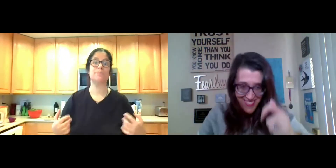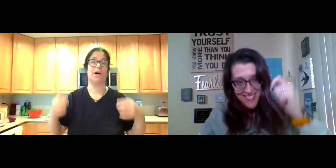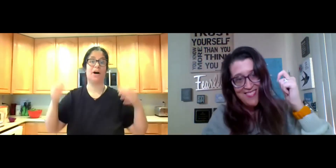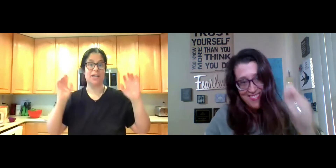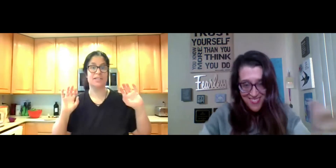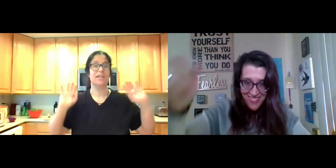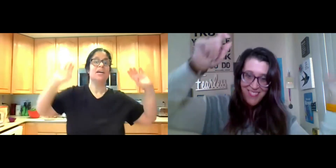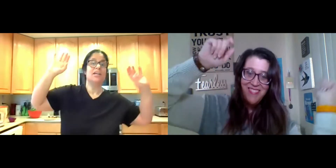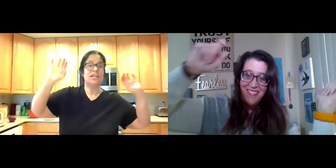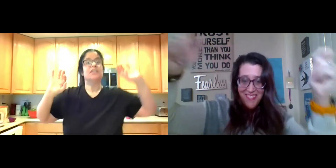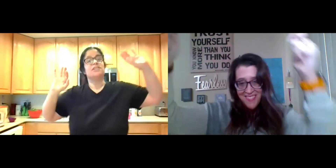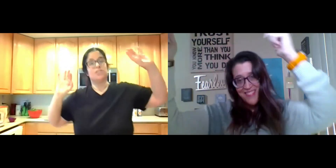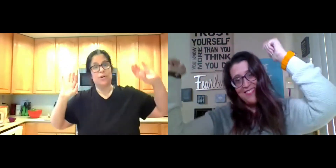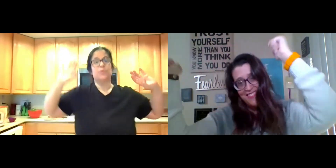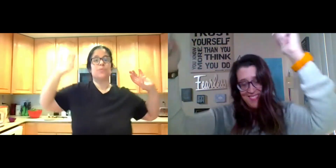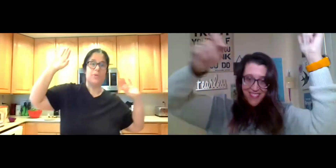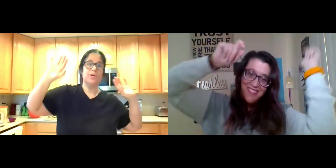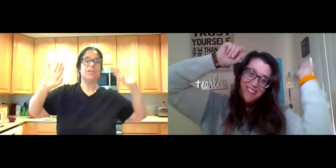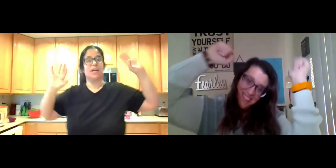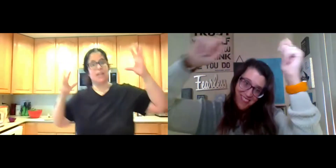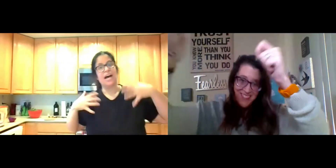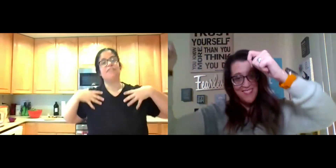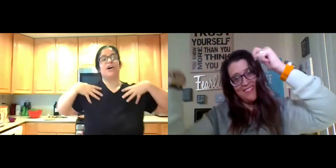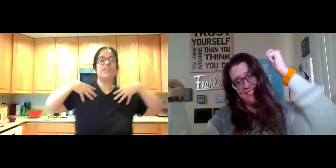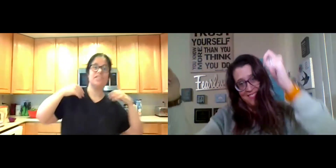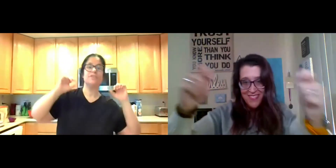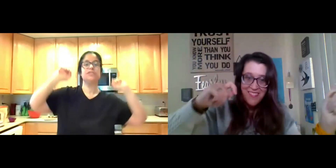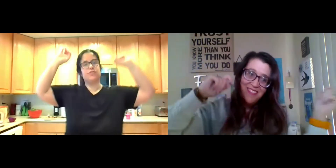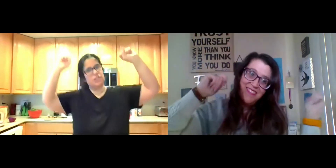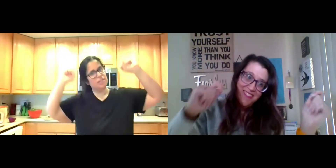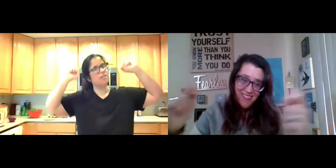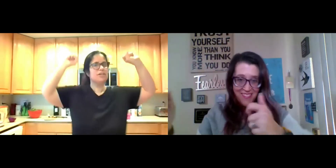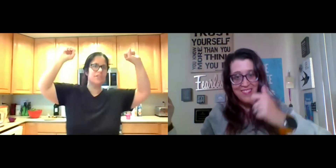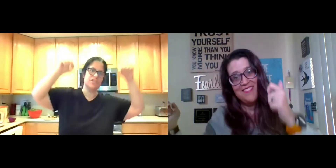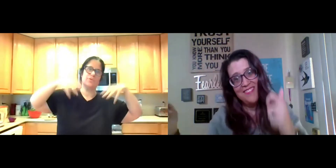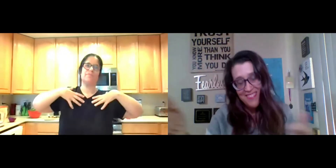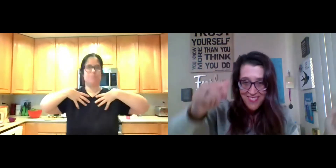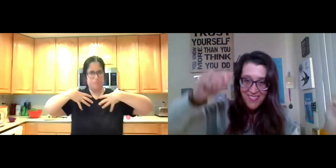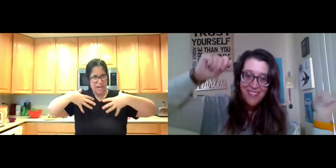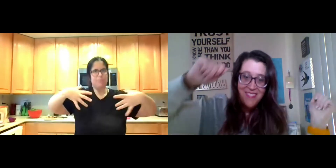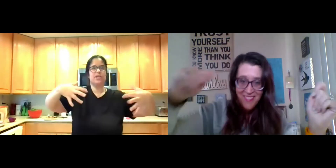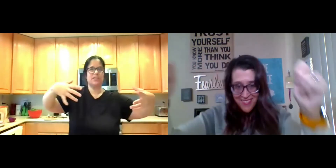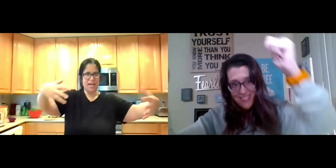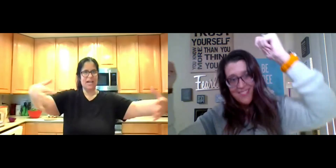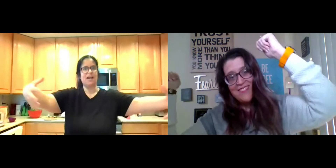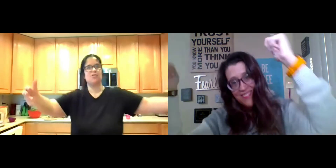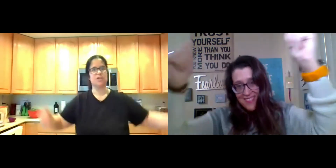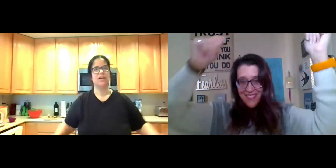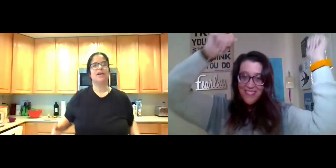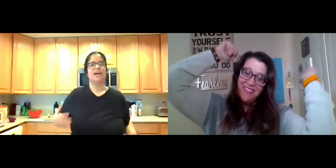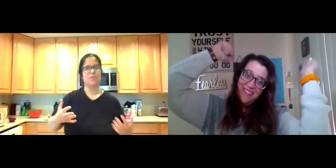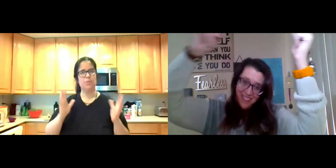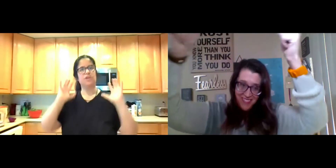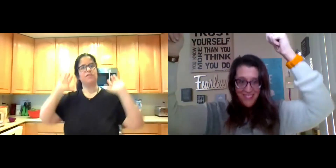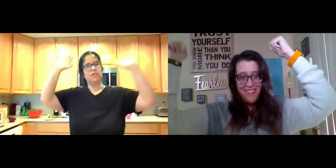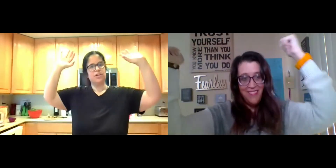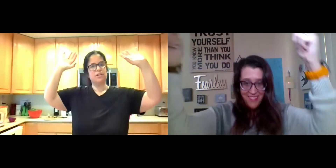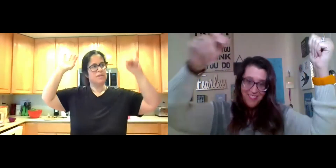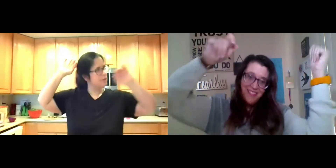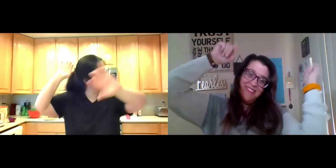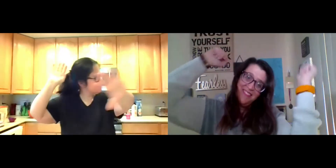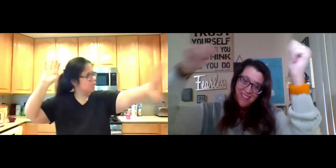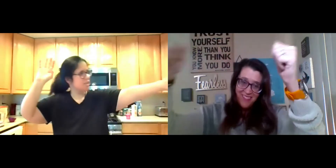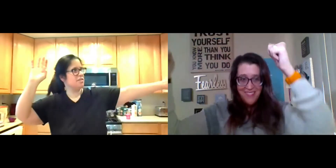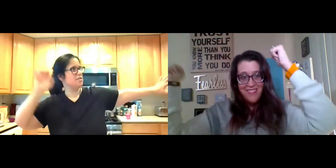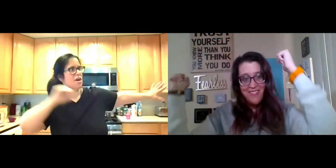they're going to respond. So we really got to have ourselves feeling good. So we vibrate that out. And when we feel